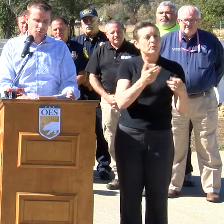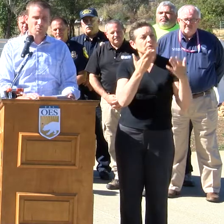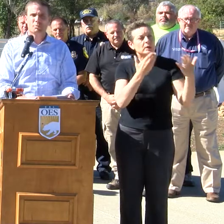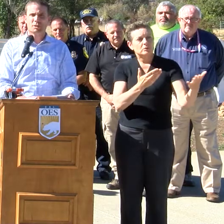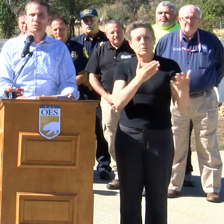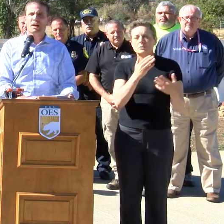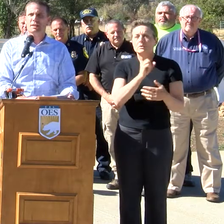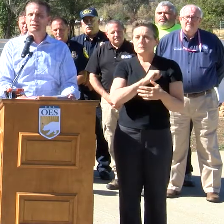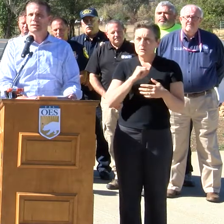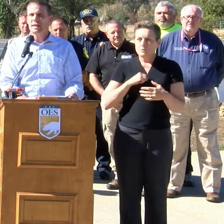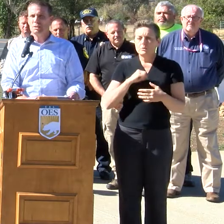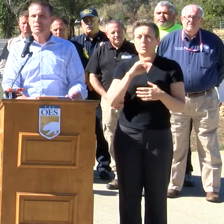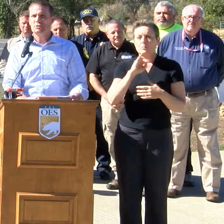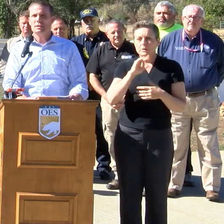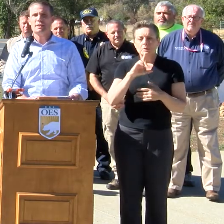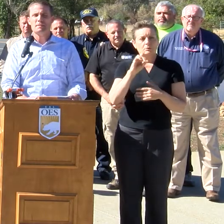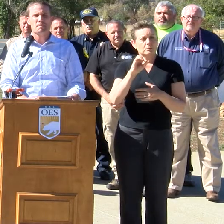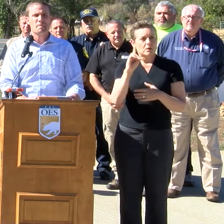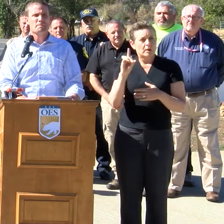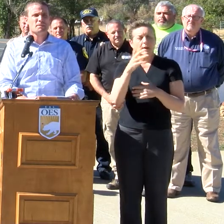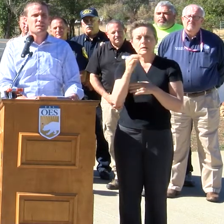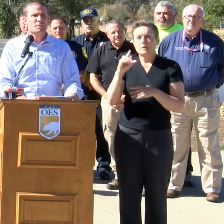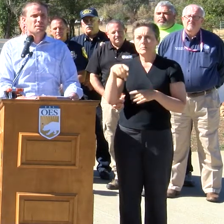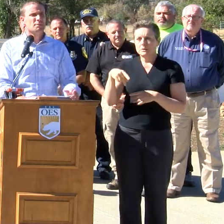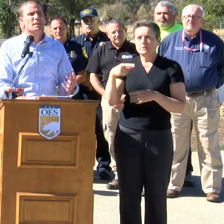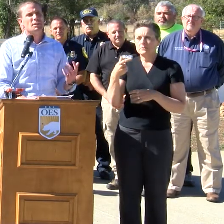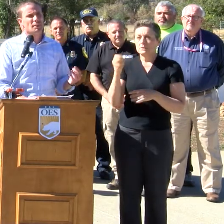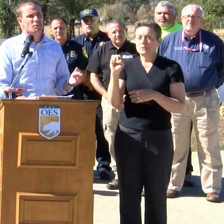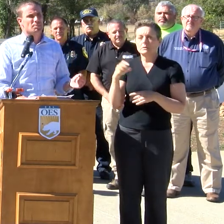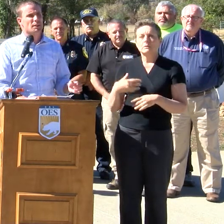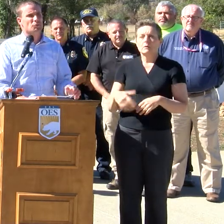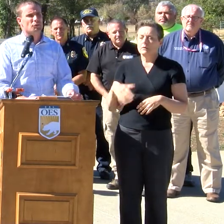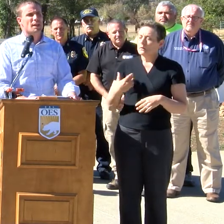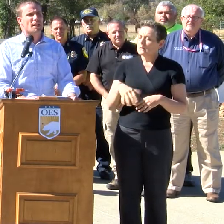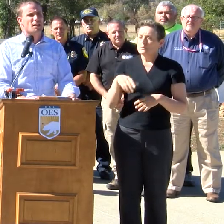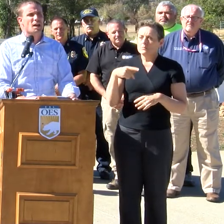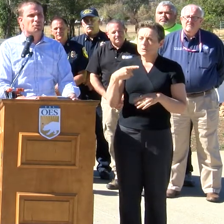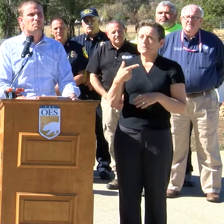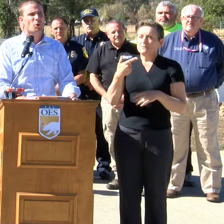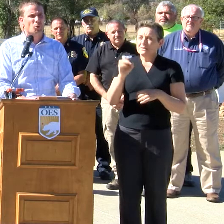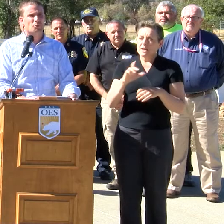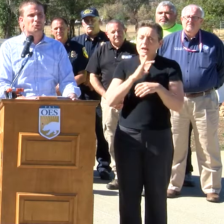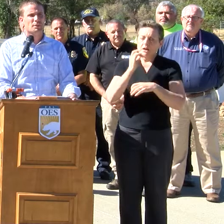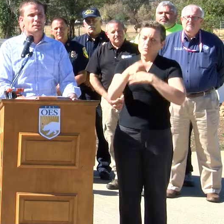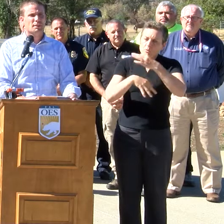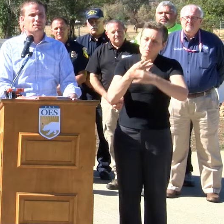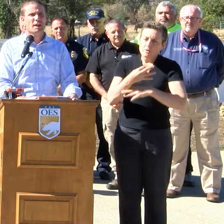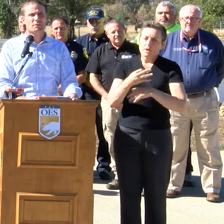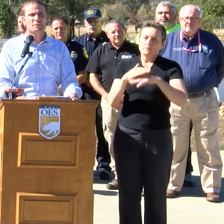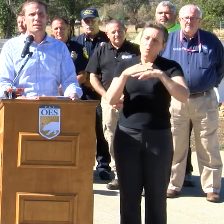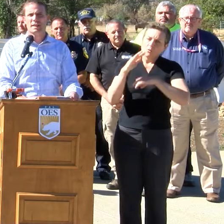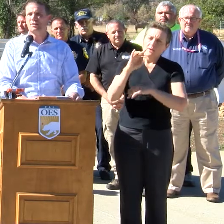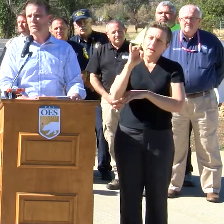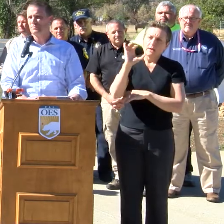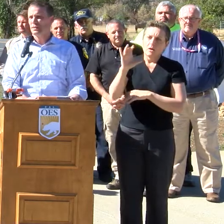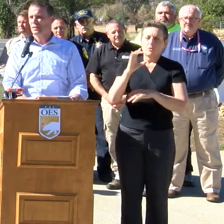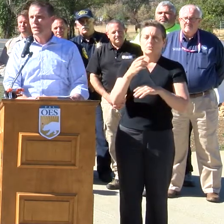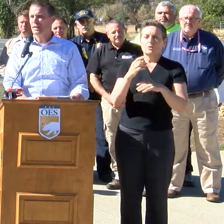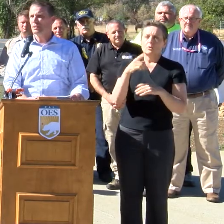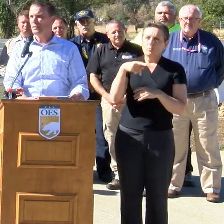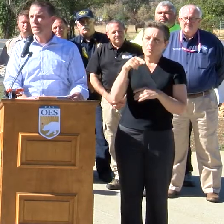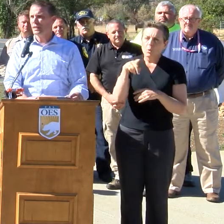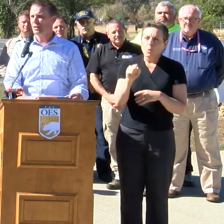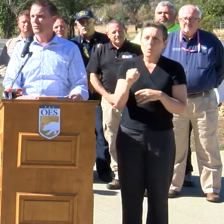to Assemblymember Bill Dodd and to PG&E. PG&E has had to replace over 800 poles in South Lake County.